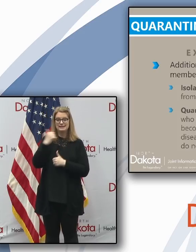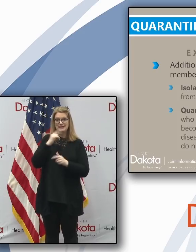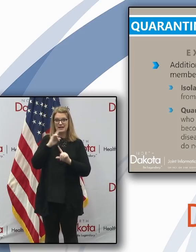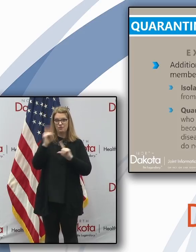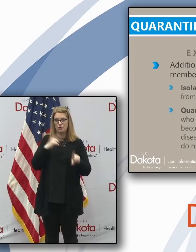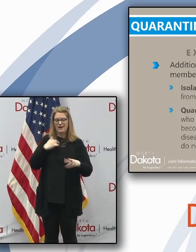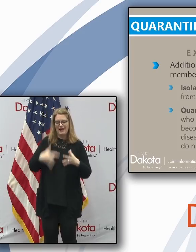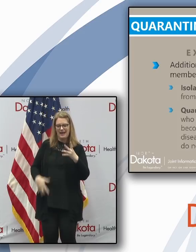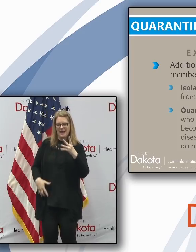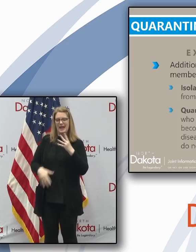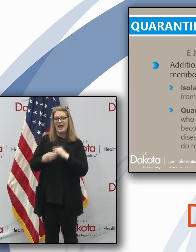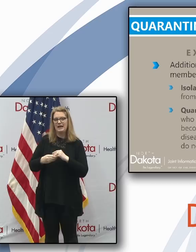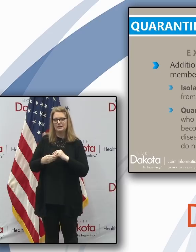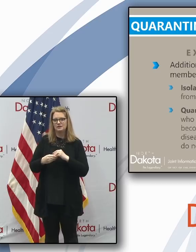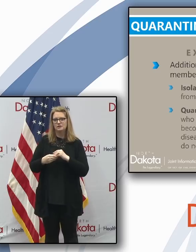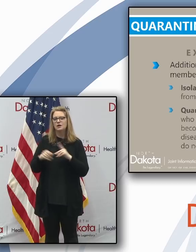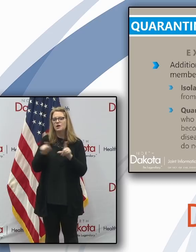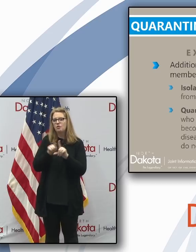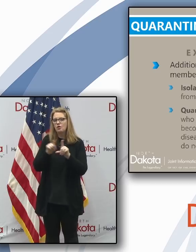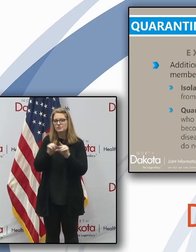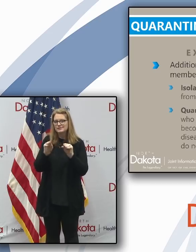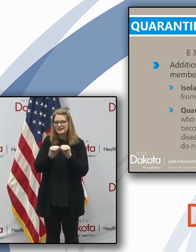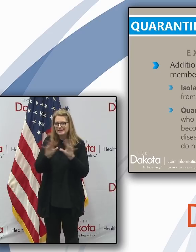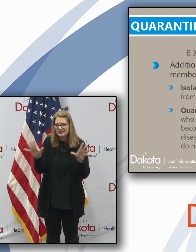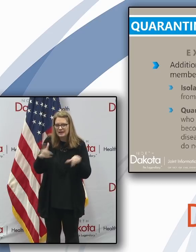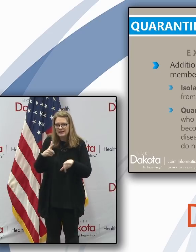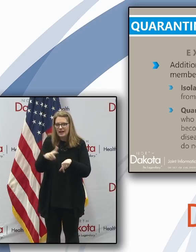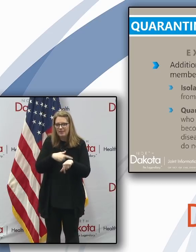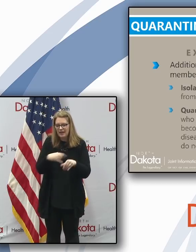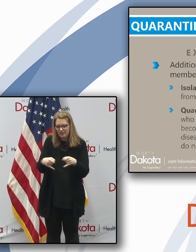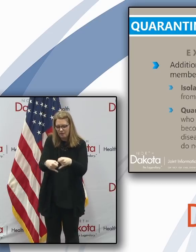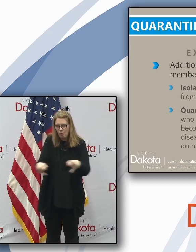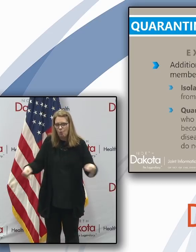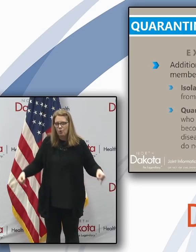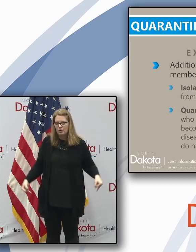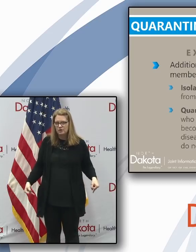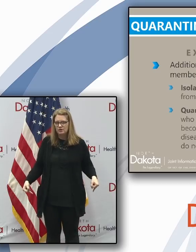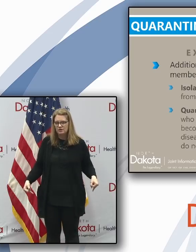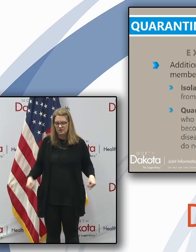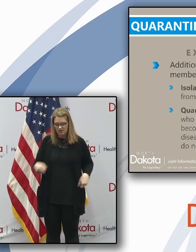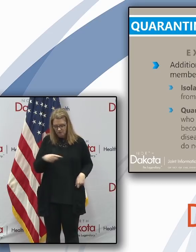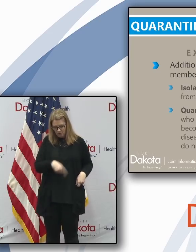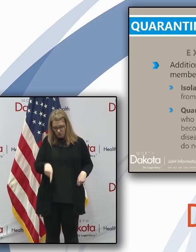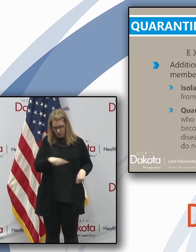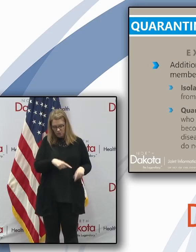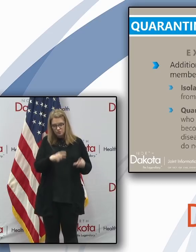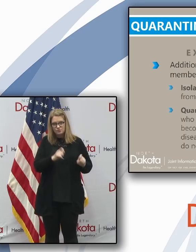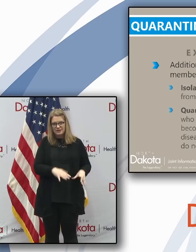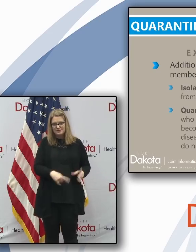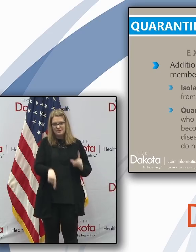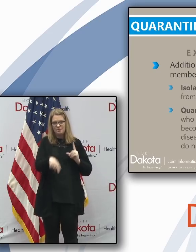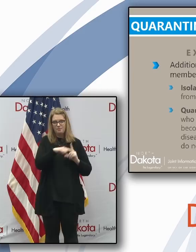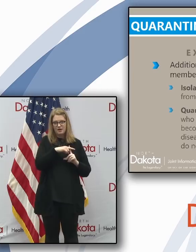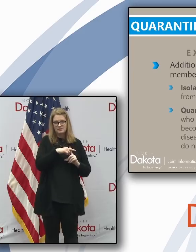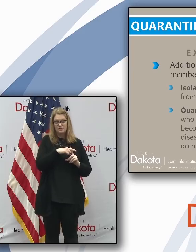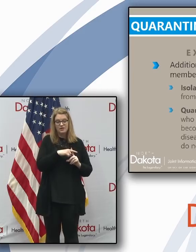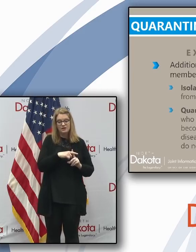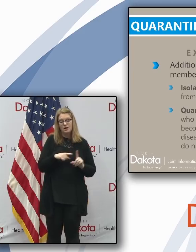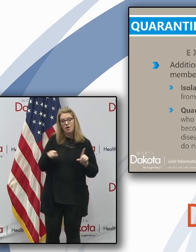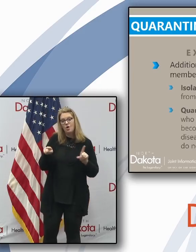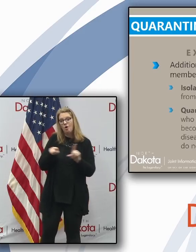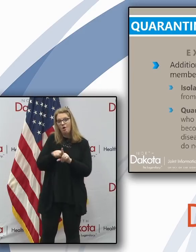to clarify the length of quarantine for individuals who test positive. And to